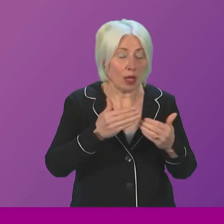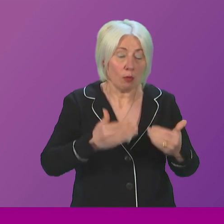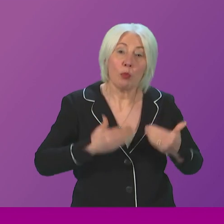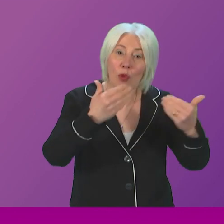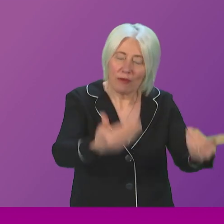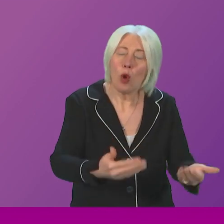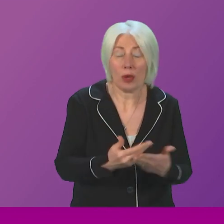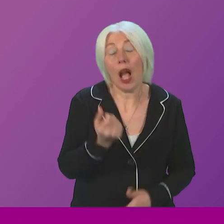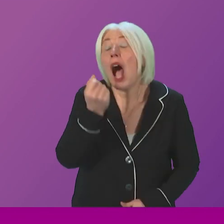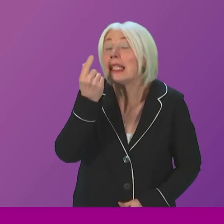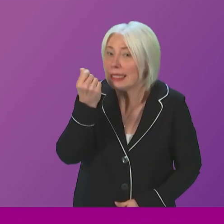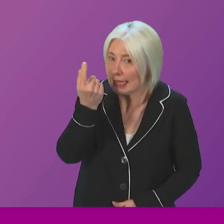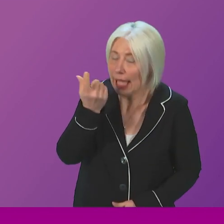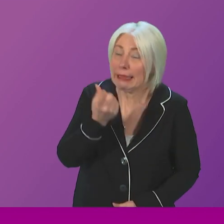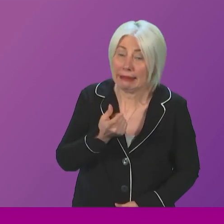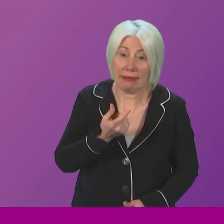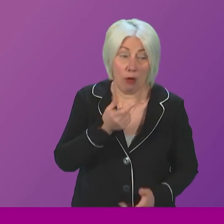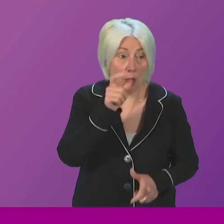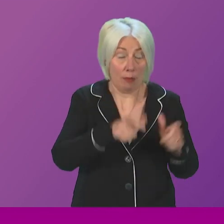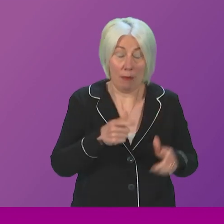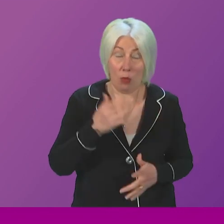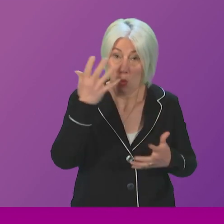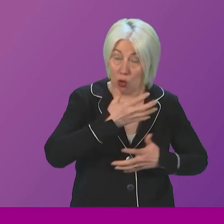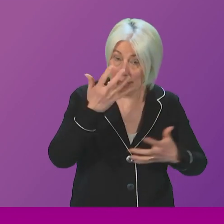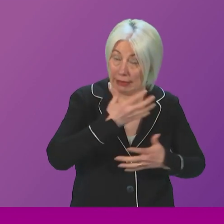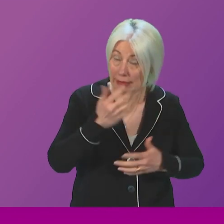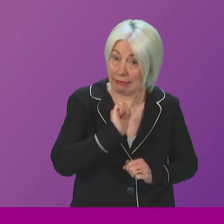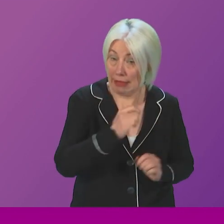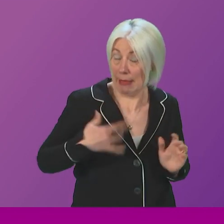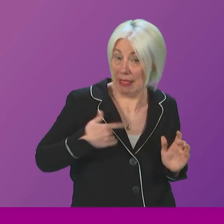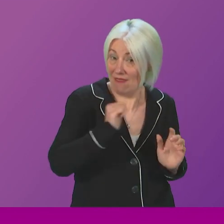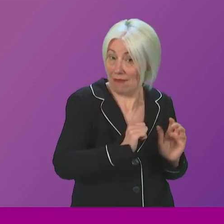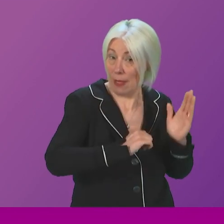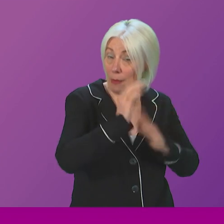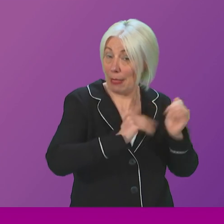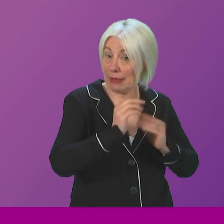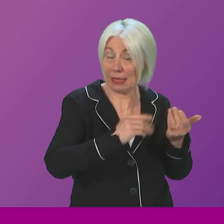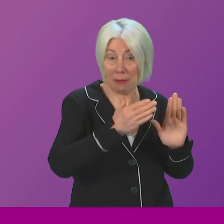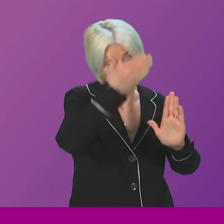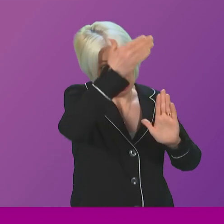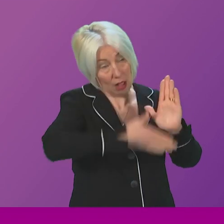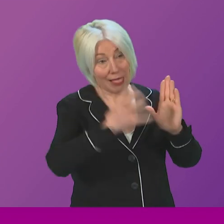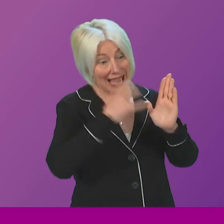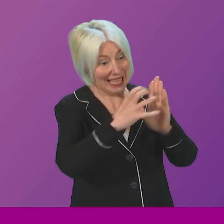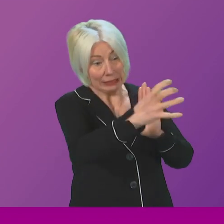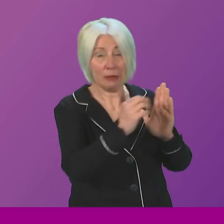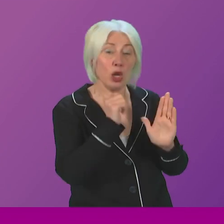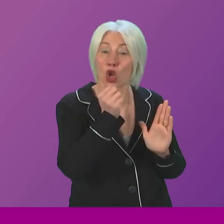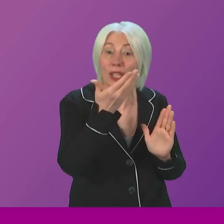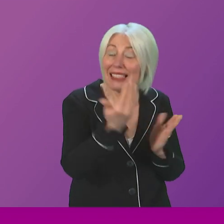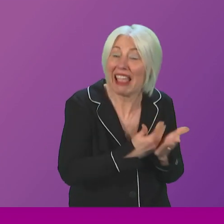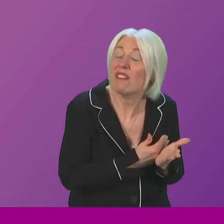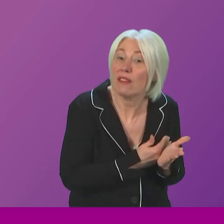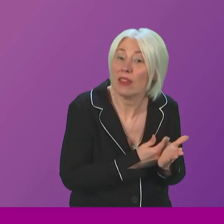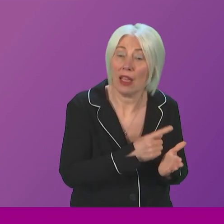understand how worrying the situation is for those living in buildings with unsafe cladding. That is why we put the